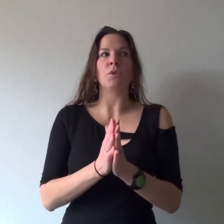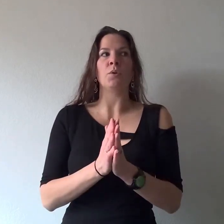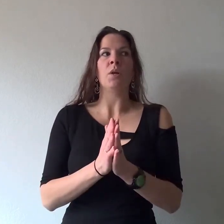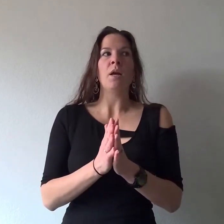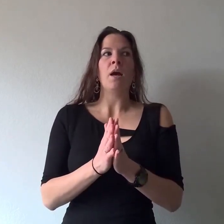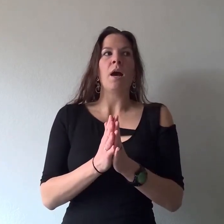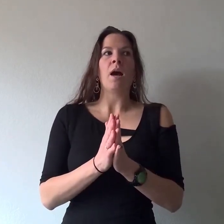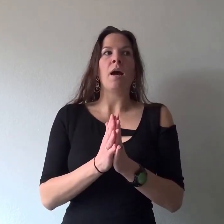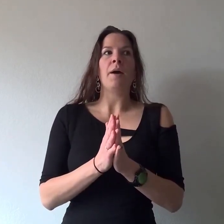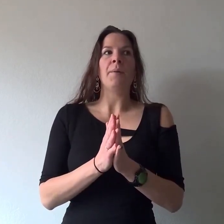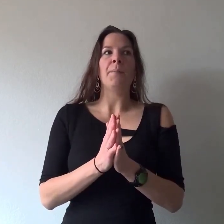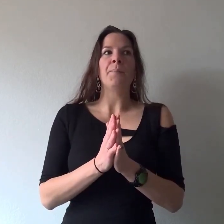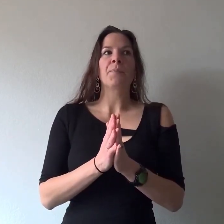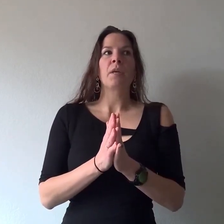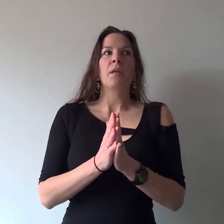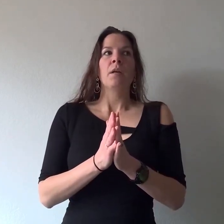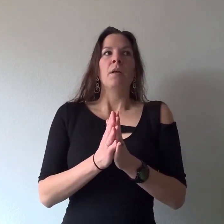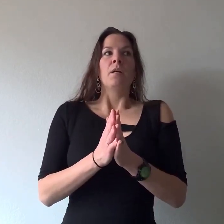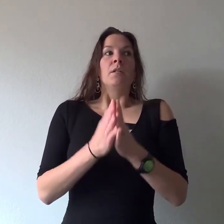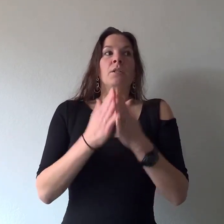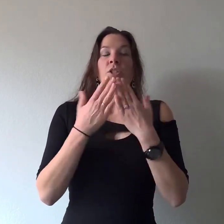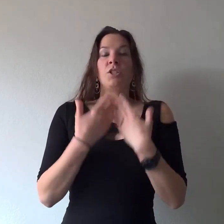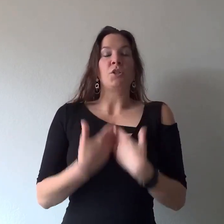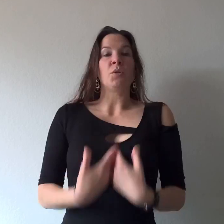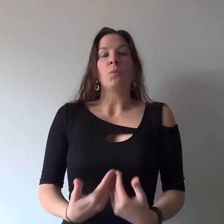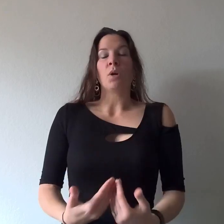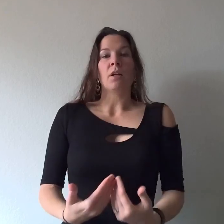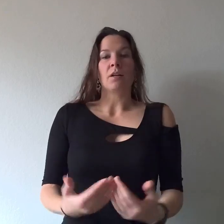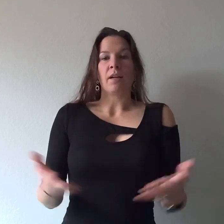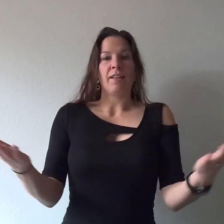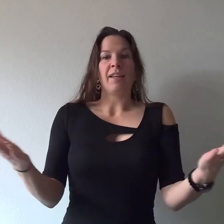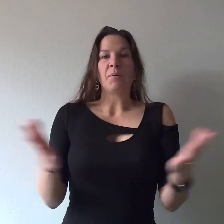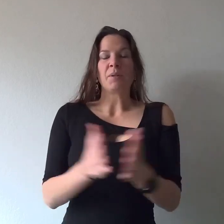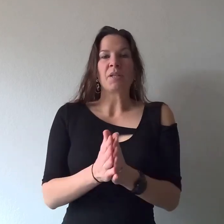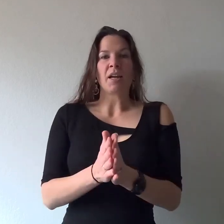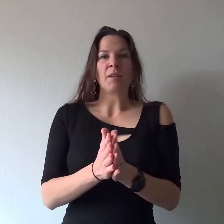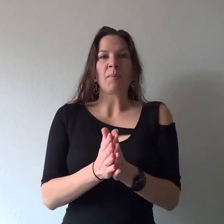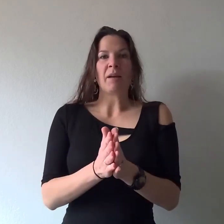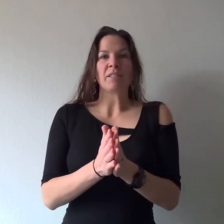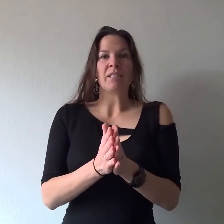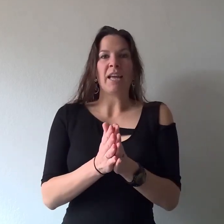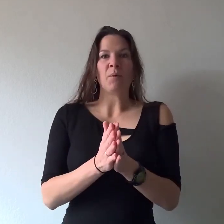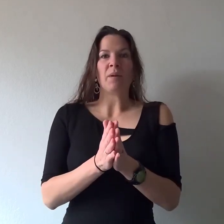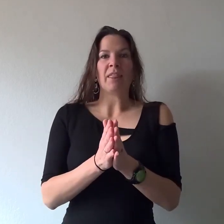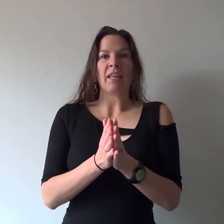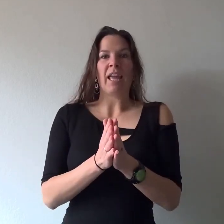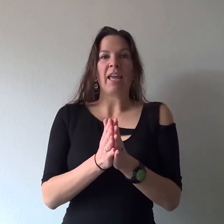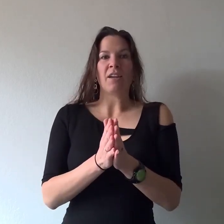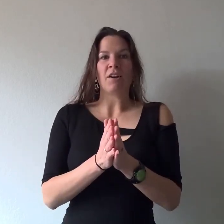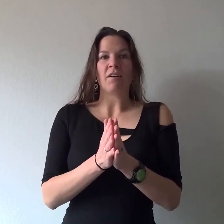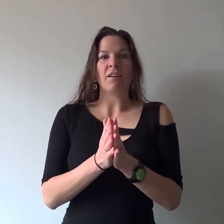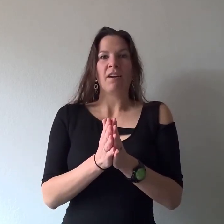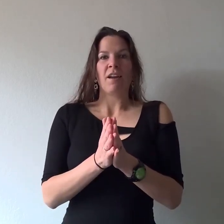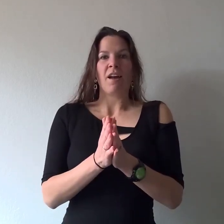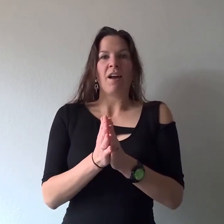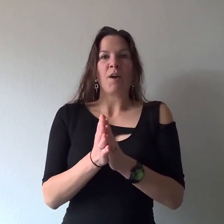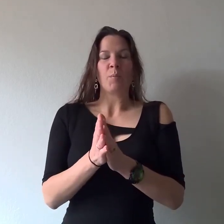just do the work kind of like what we're talking about today with the anger processing